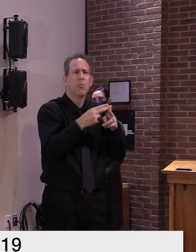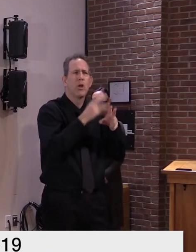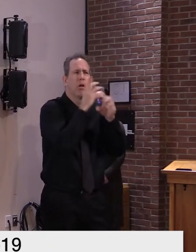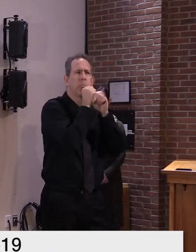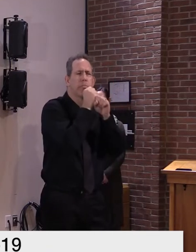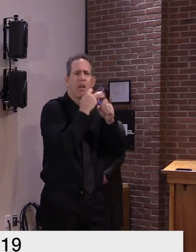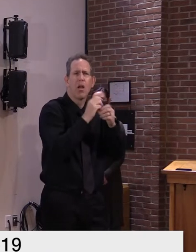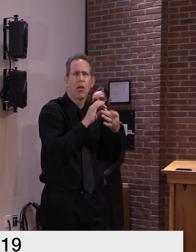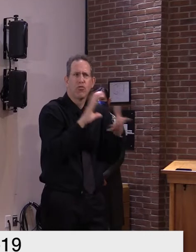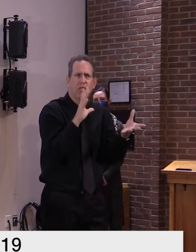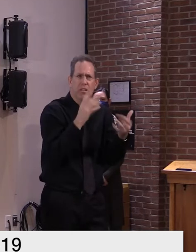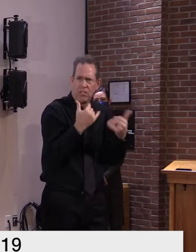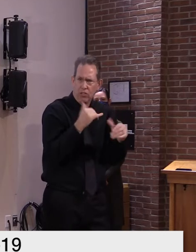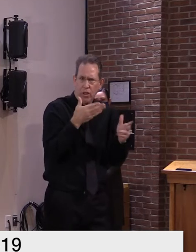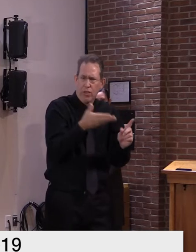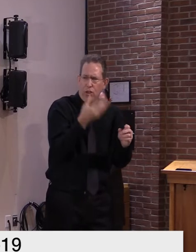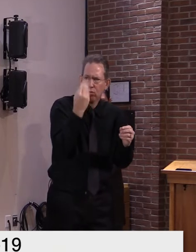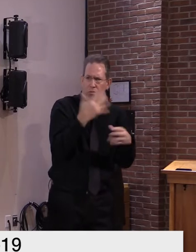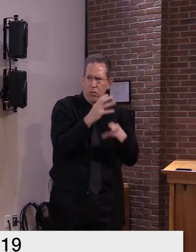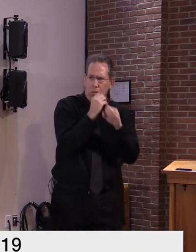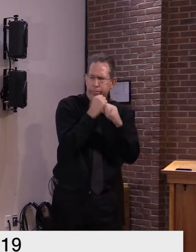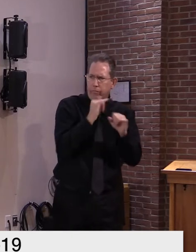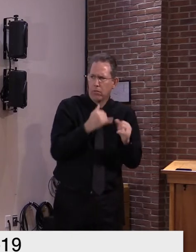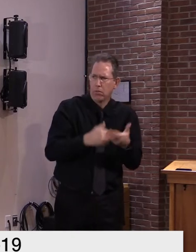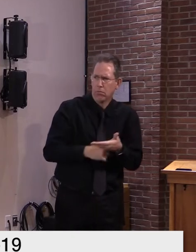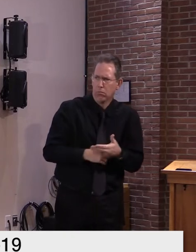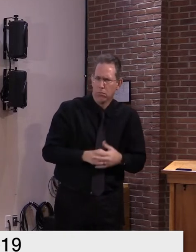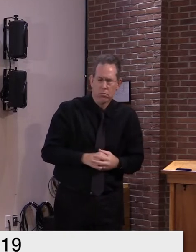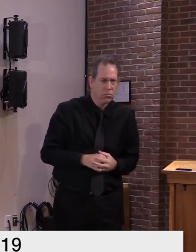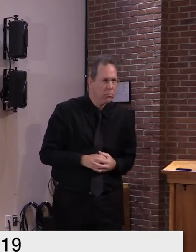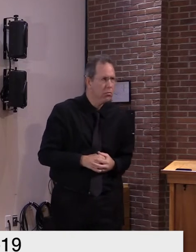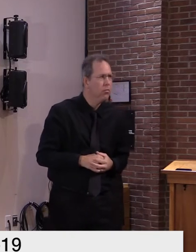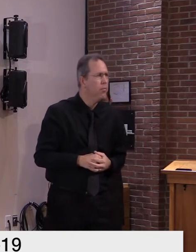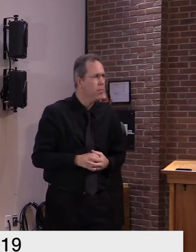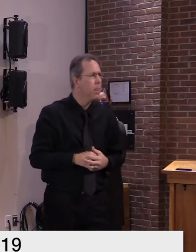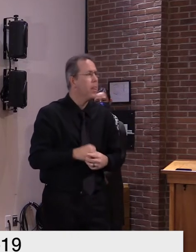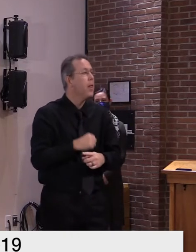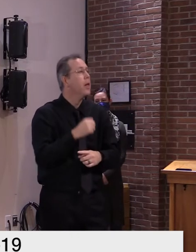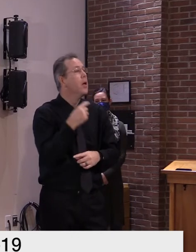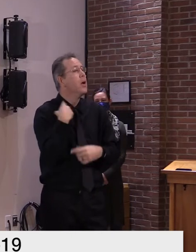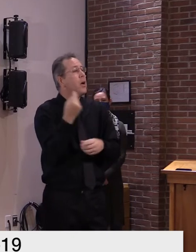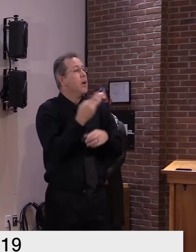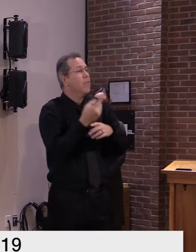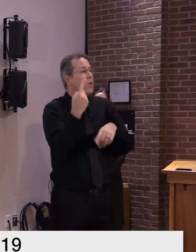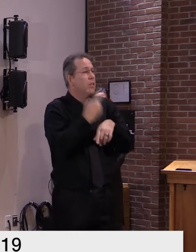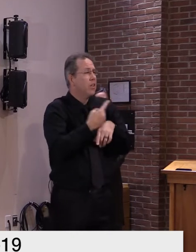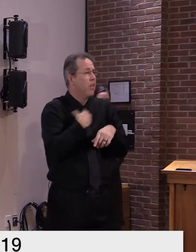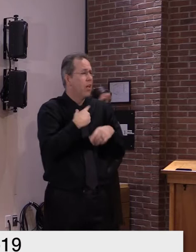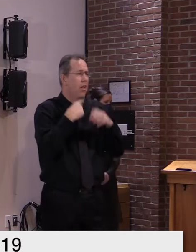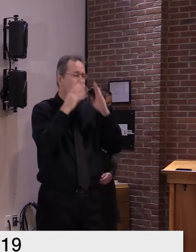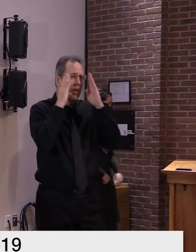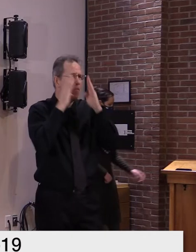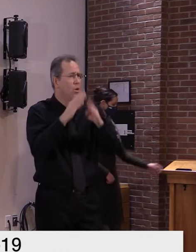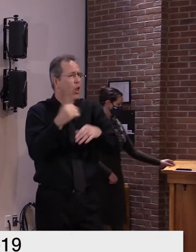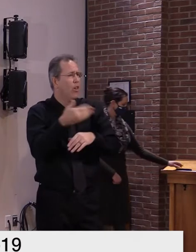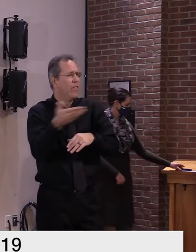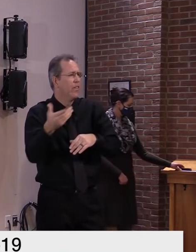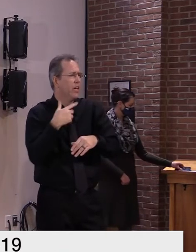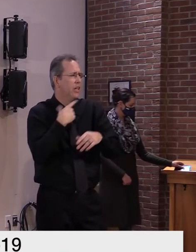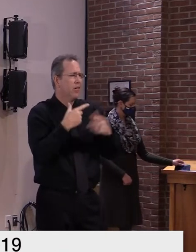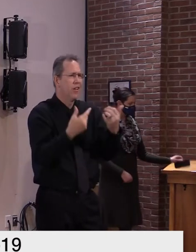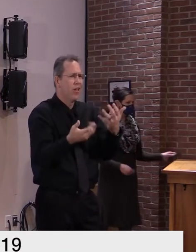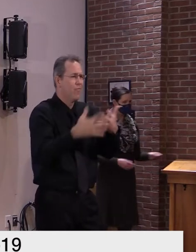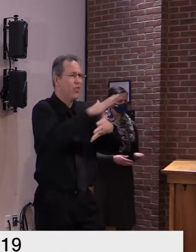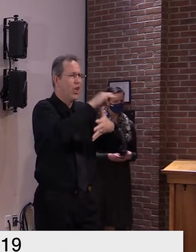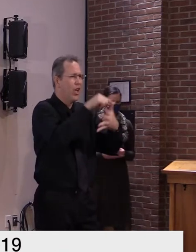other areas that uh have taken a had a higher priority over the last couple of days so uh i will uh i will get